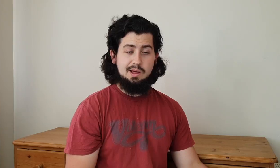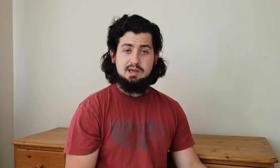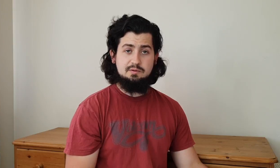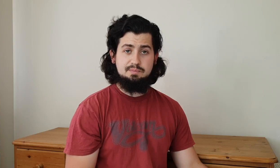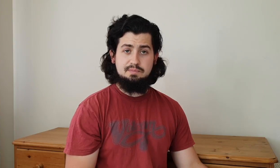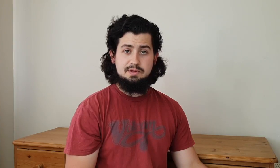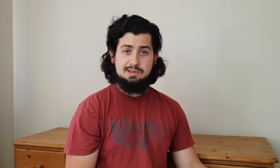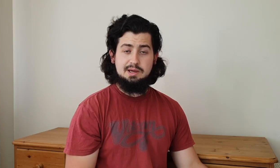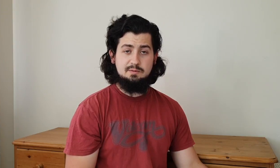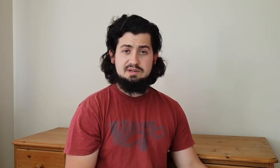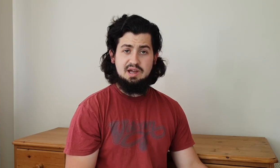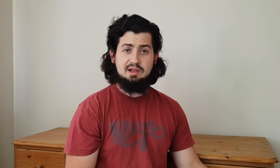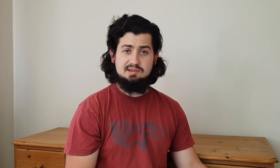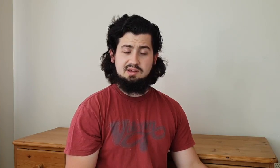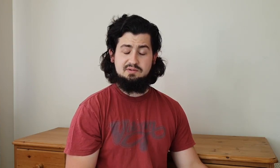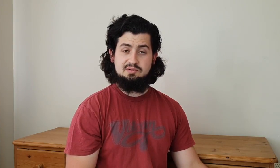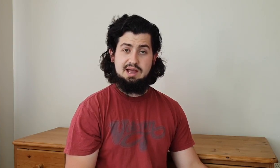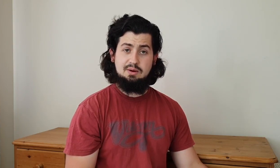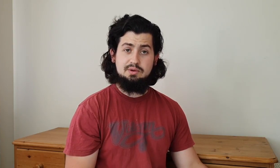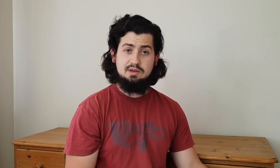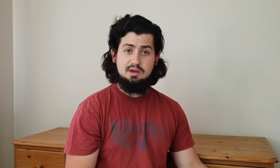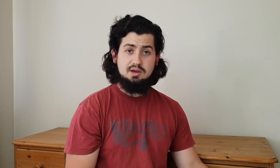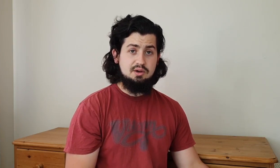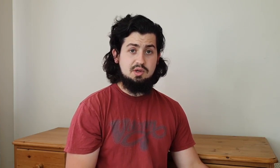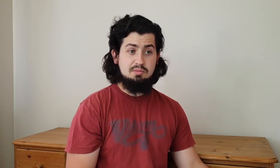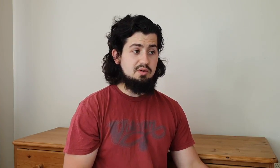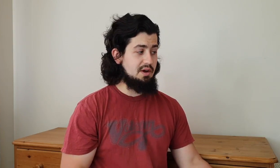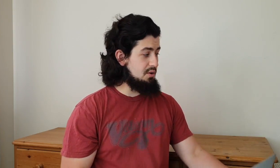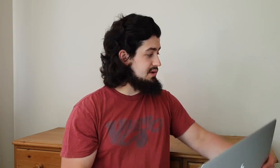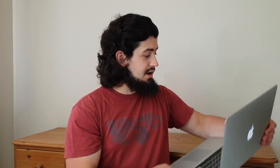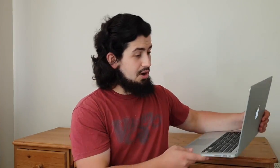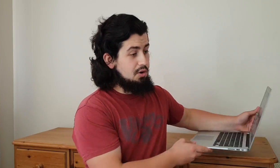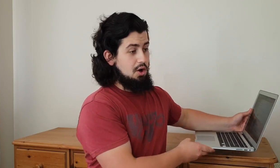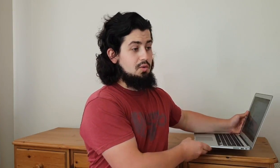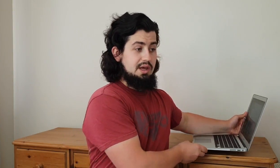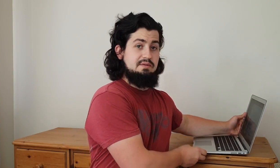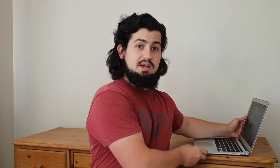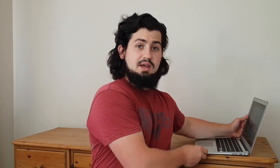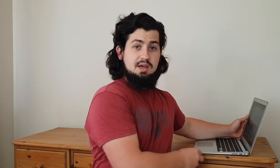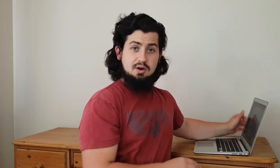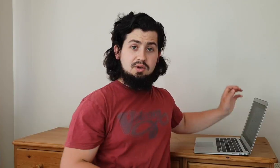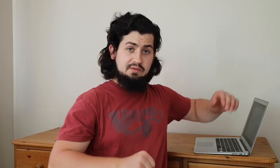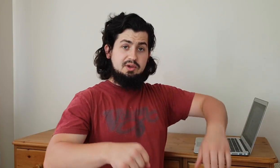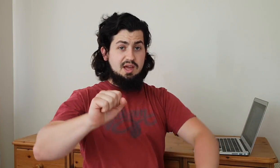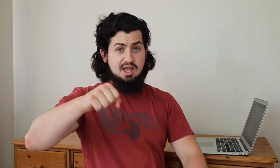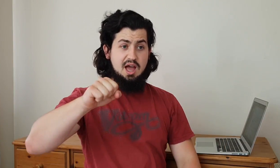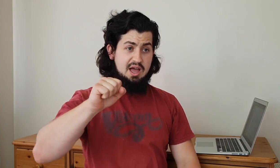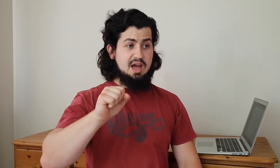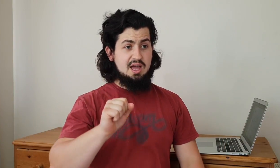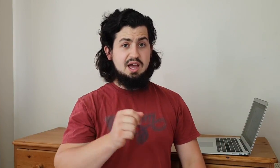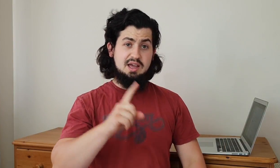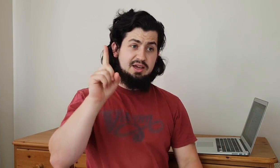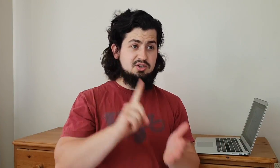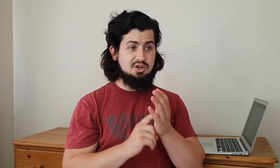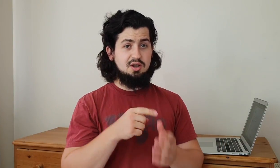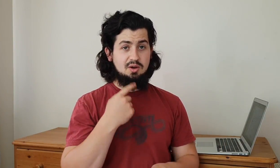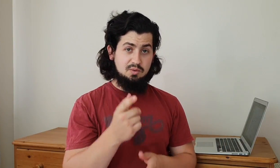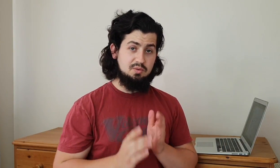like you've it's like you've been dancing for three hours because you're moving constantly a whole whole evening people say yeah yeah yeah yeah inshallah we'll